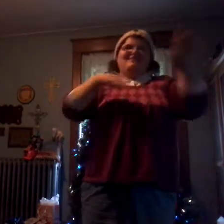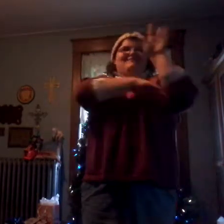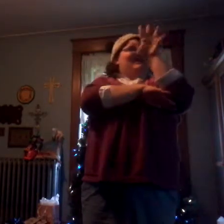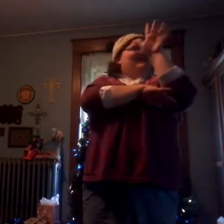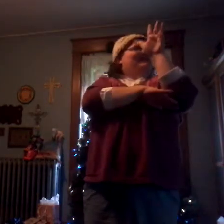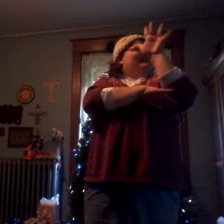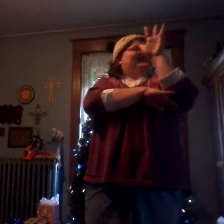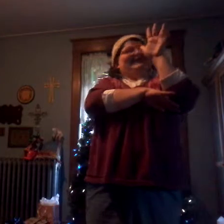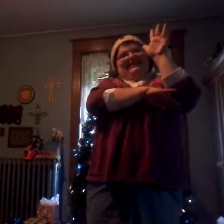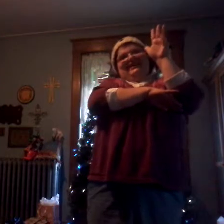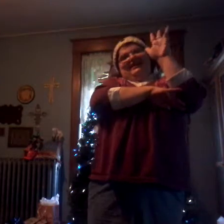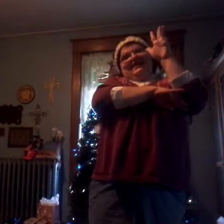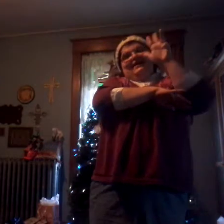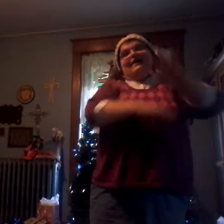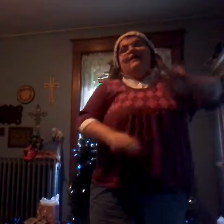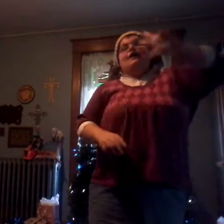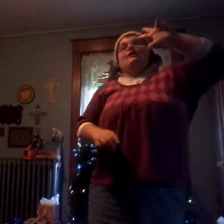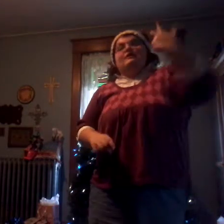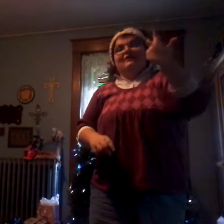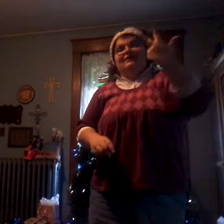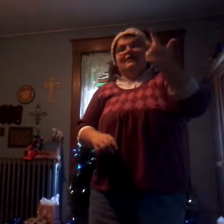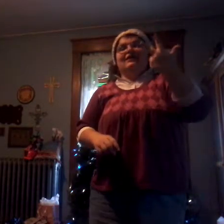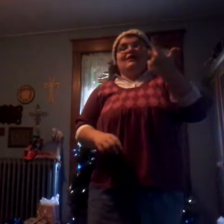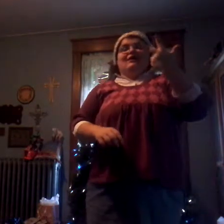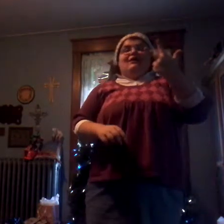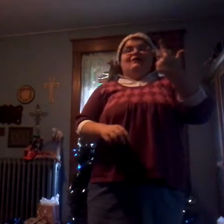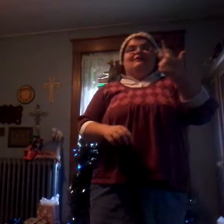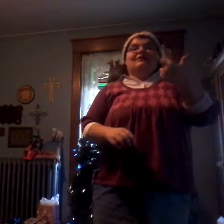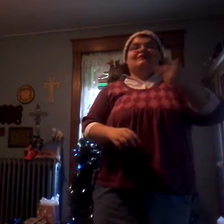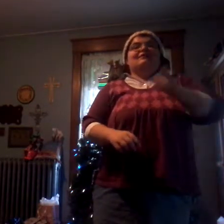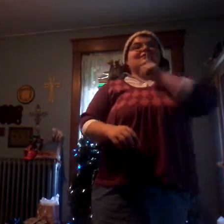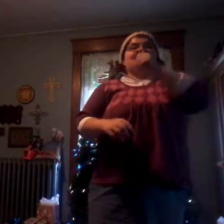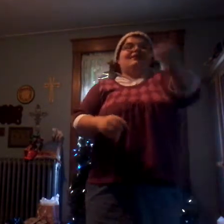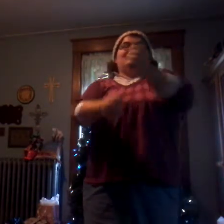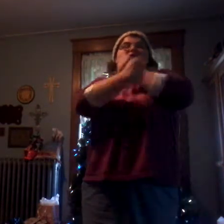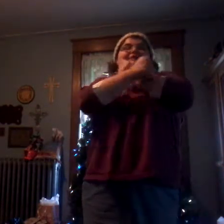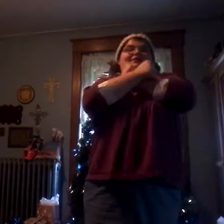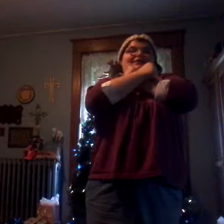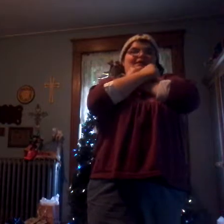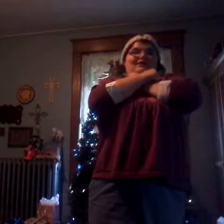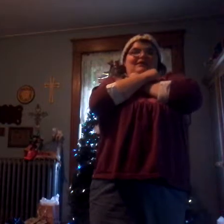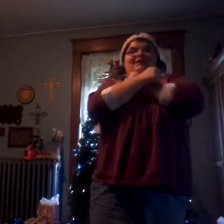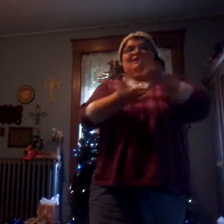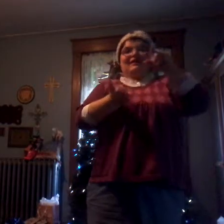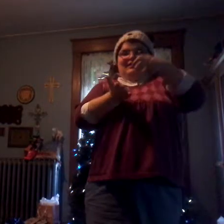a pear tree. On the third day of Christmas, my true love gave to me, three